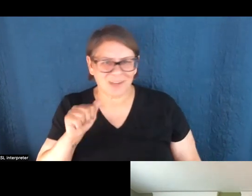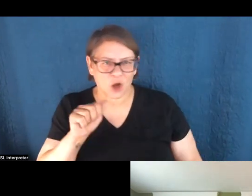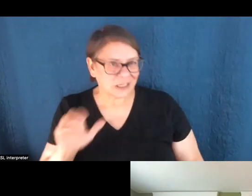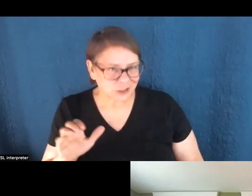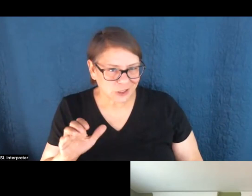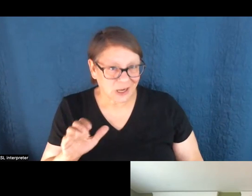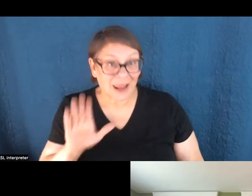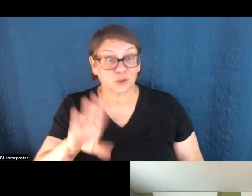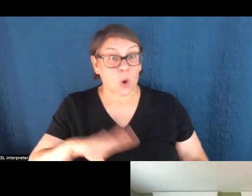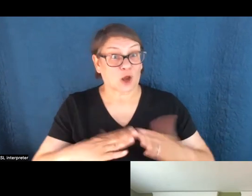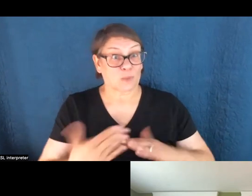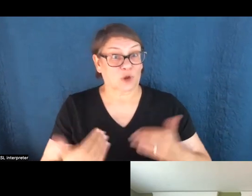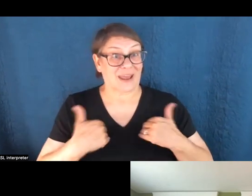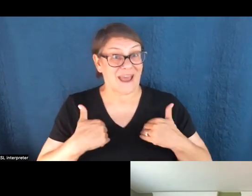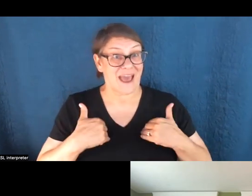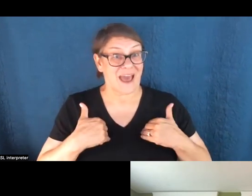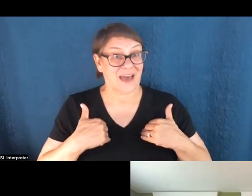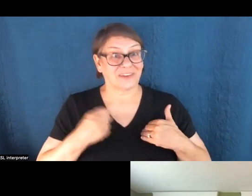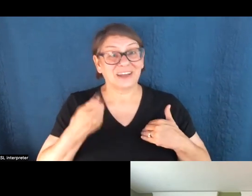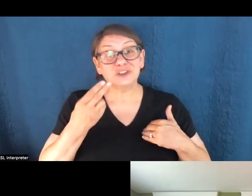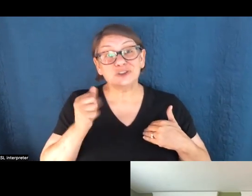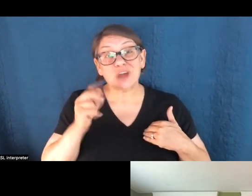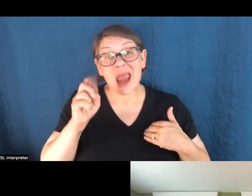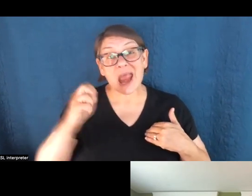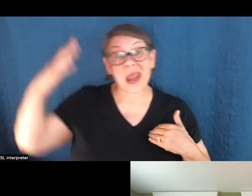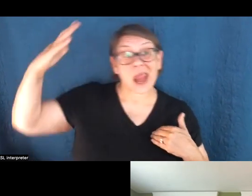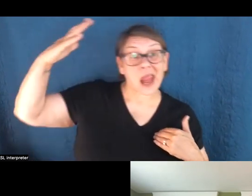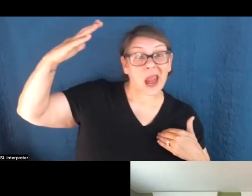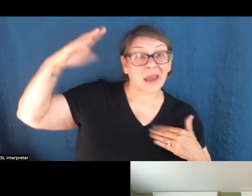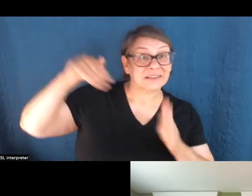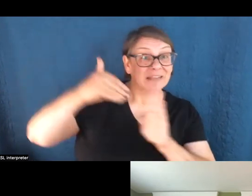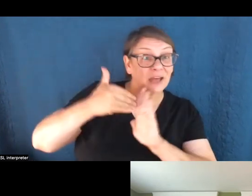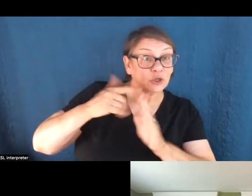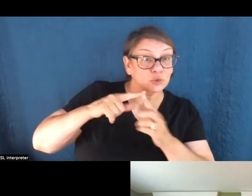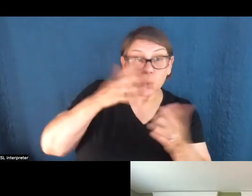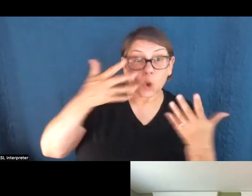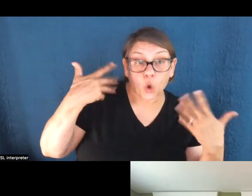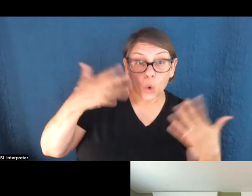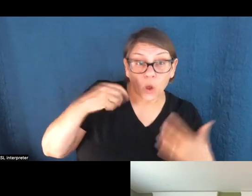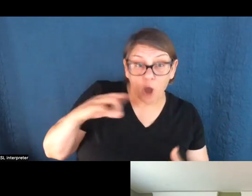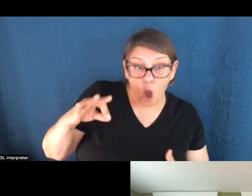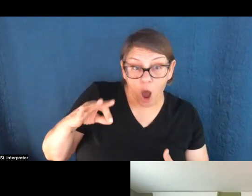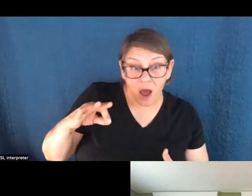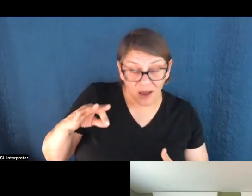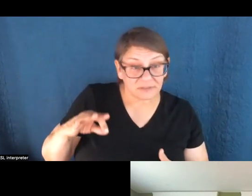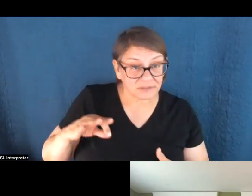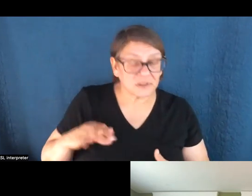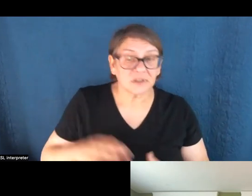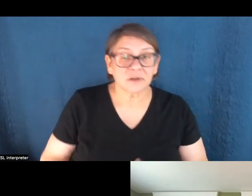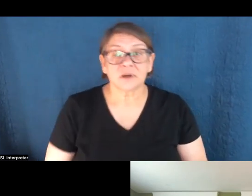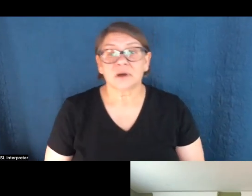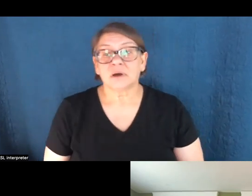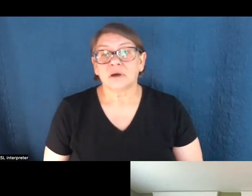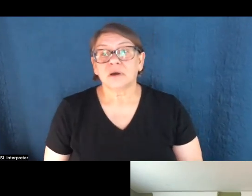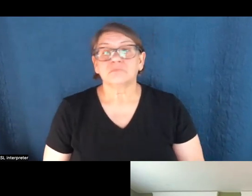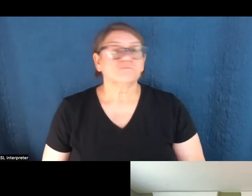Does your community have, you know, shade centers and places where people can go to cool off? What is, you know, and across heat and other climate impacts as well, you